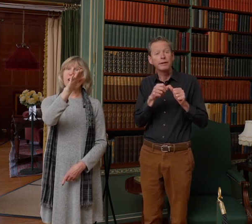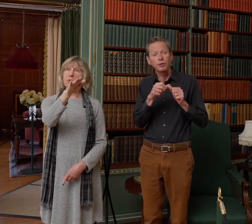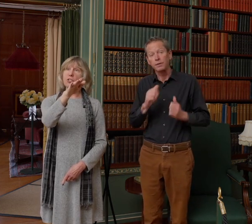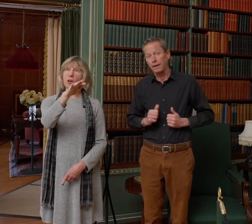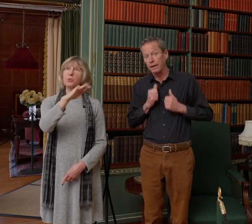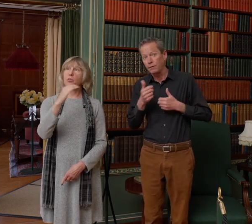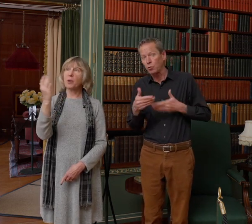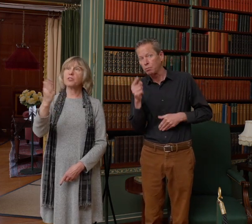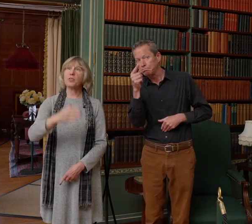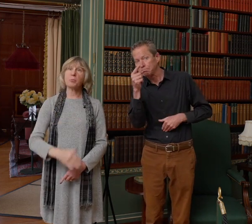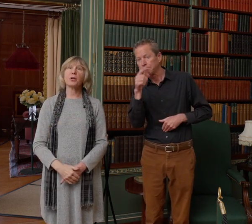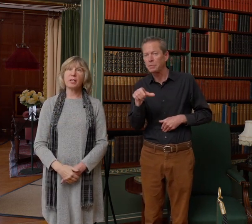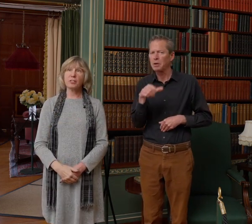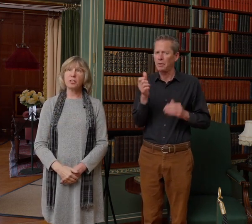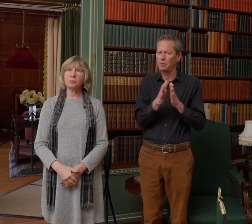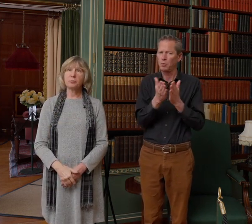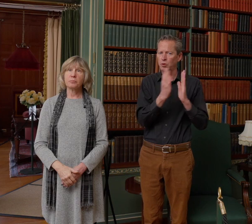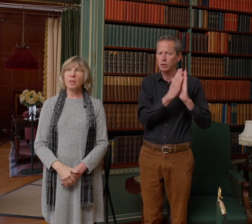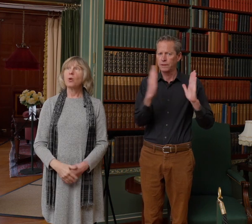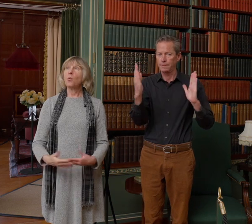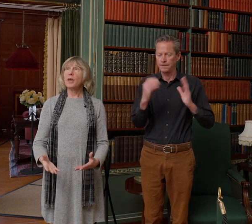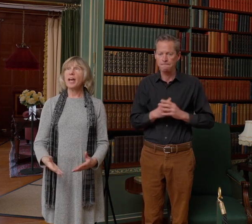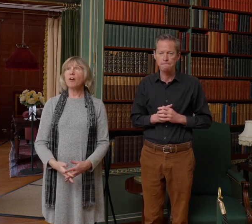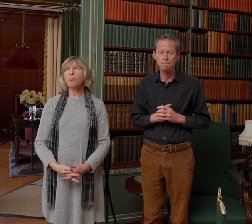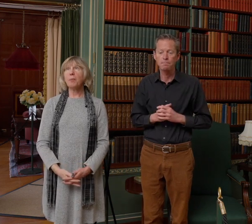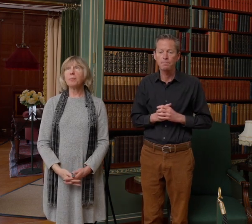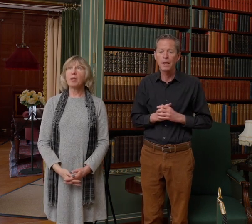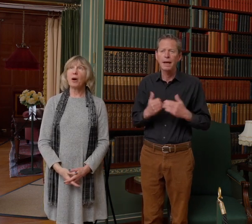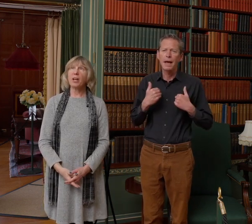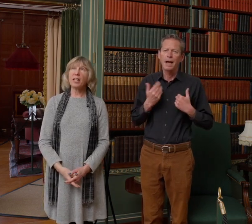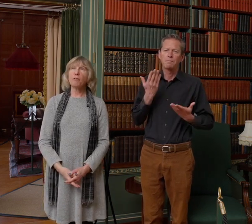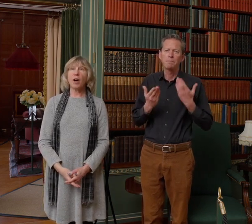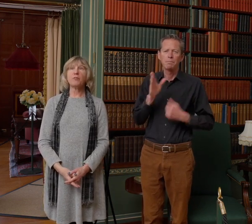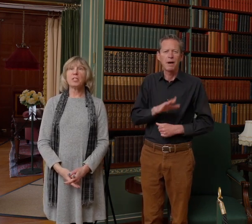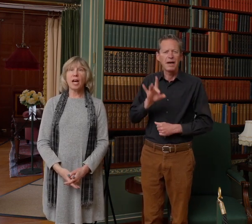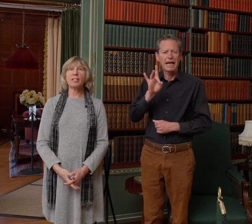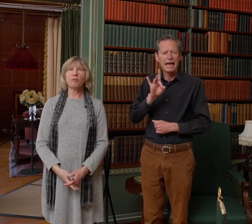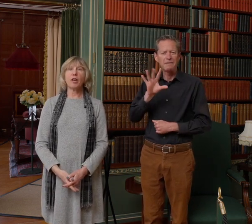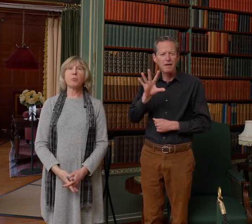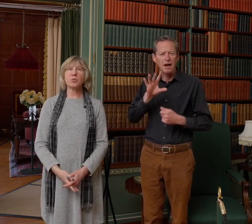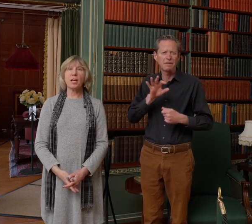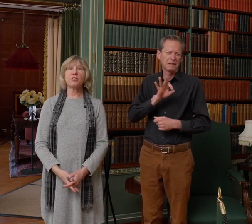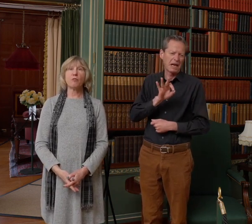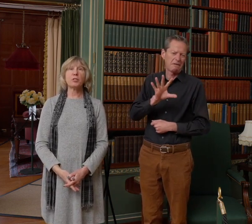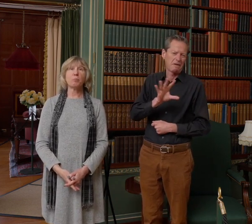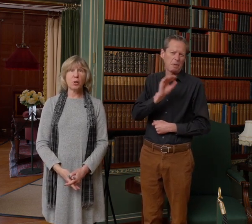other shelves with the rest of his book collection. We have probably about 85 to 95 percent of his books,